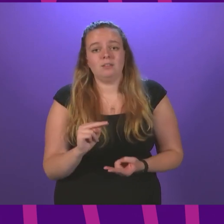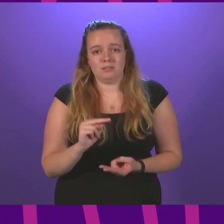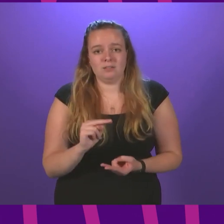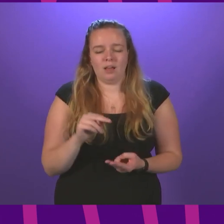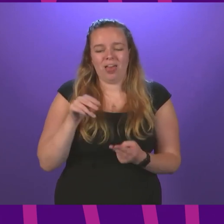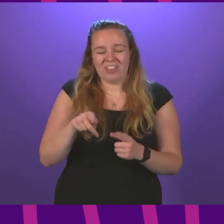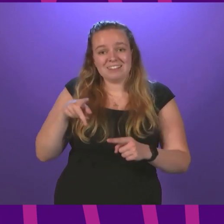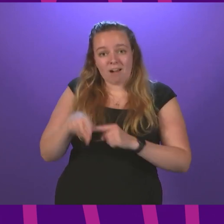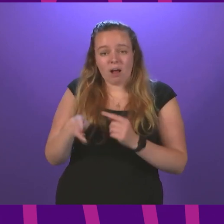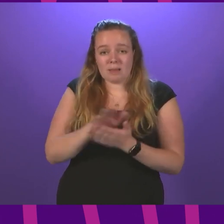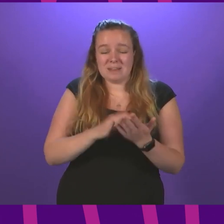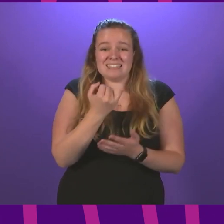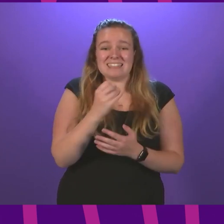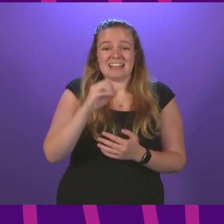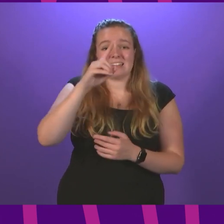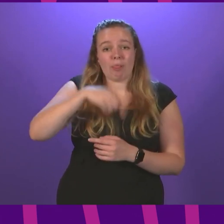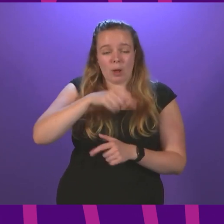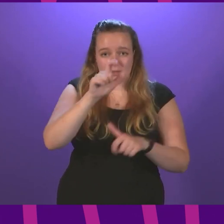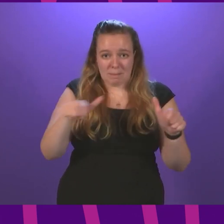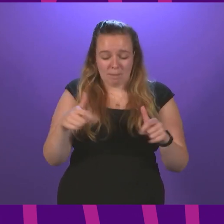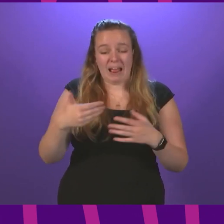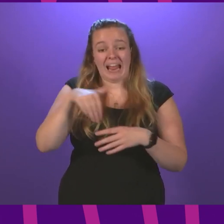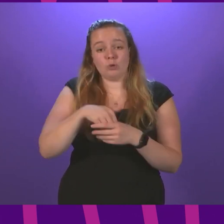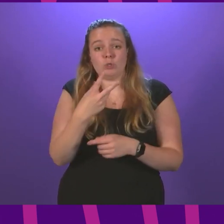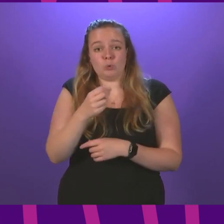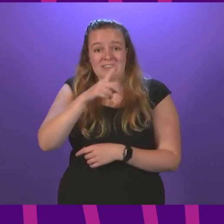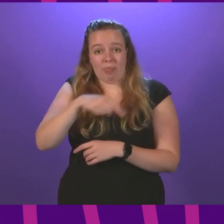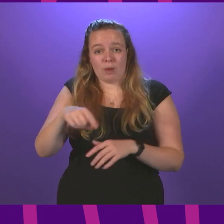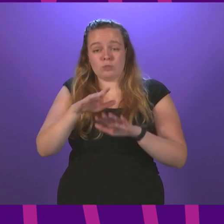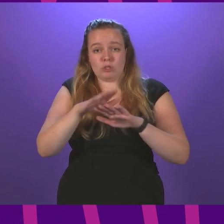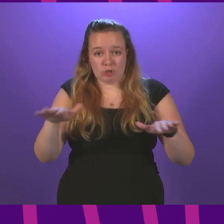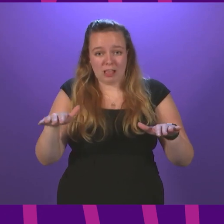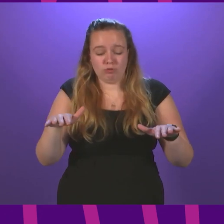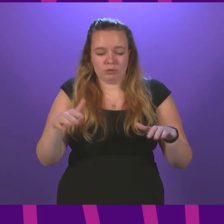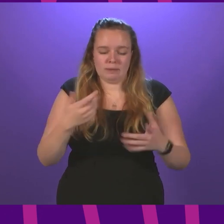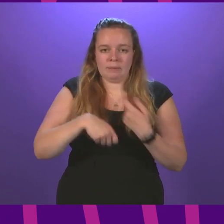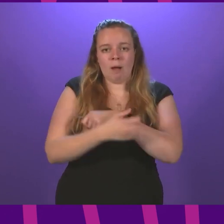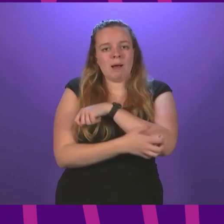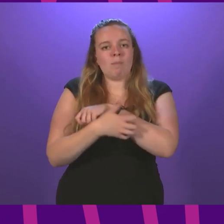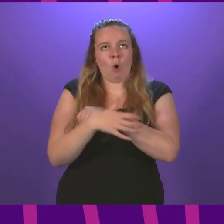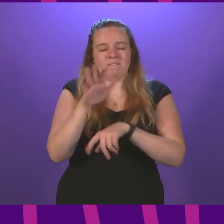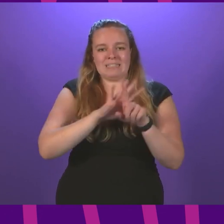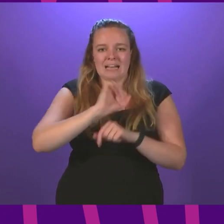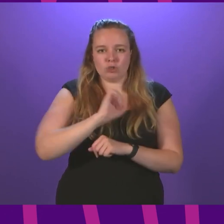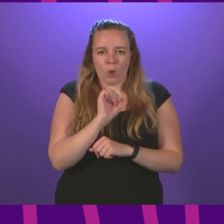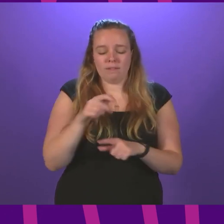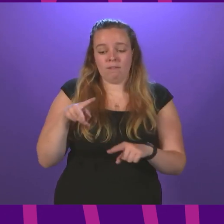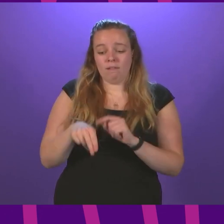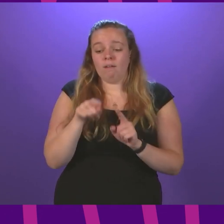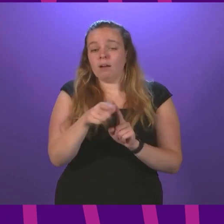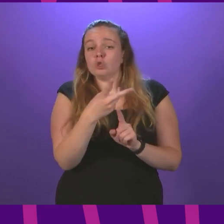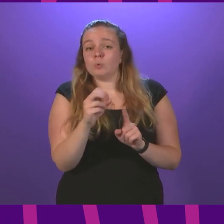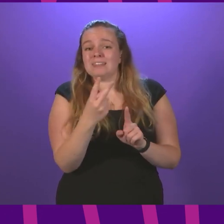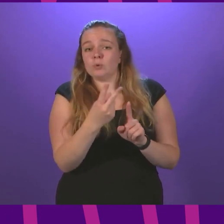These cuts will push 60,000 people, including 20,000 children, into poverty in Scotland. Cuts that, by 2023